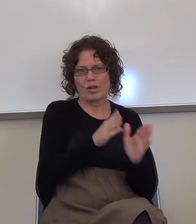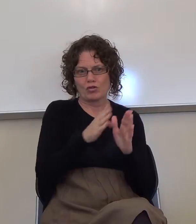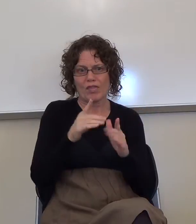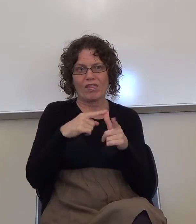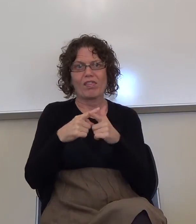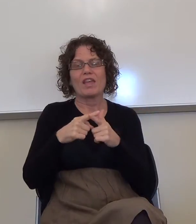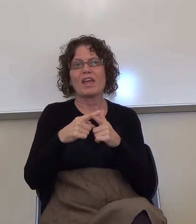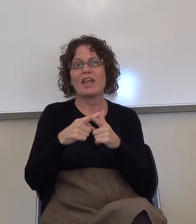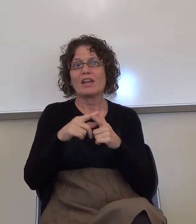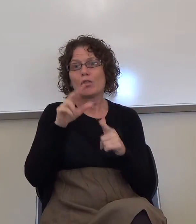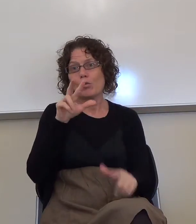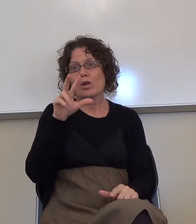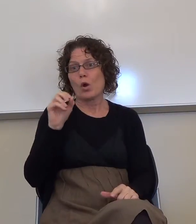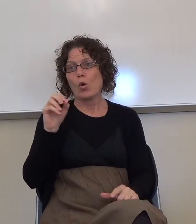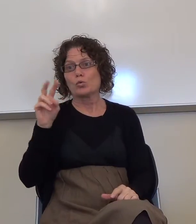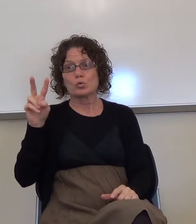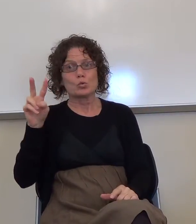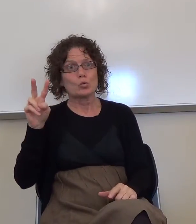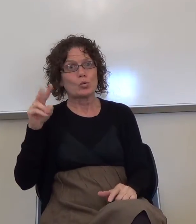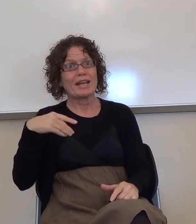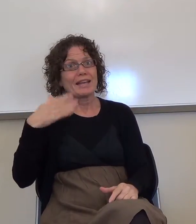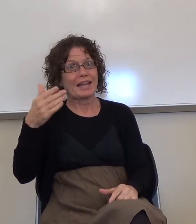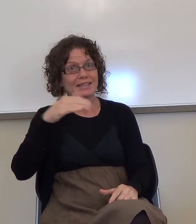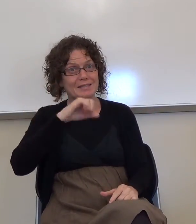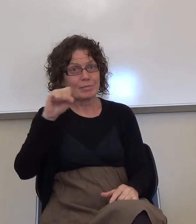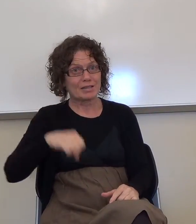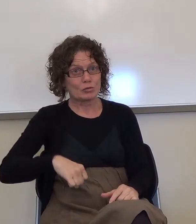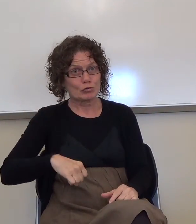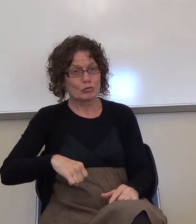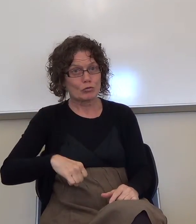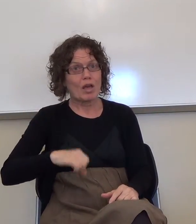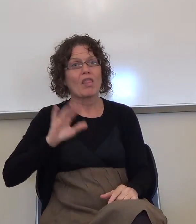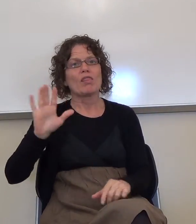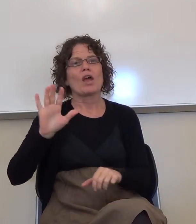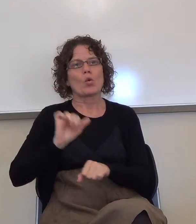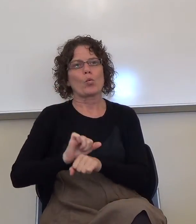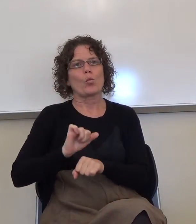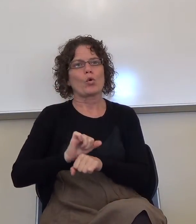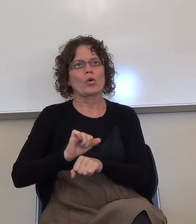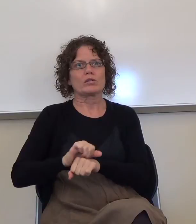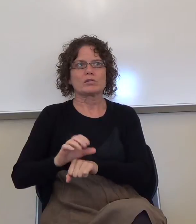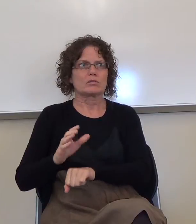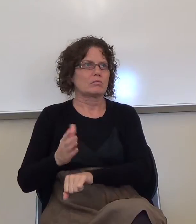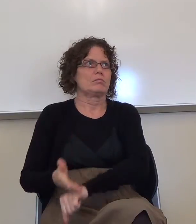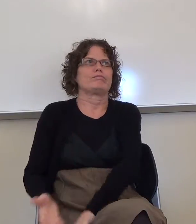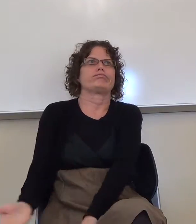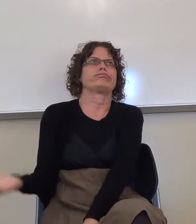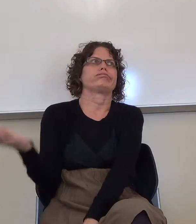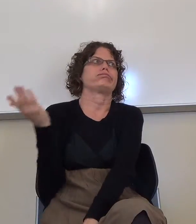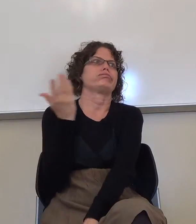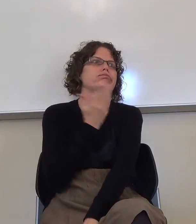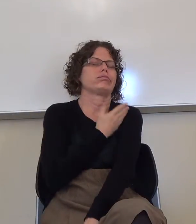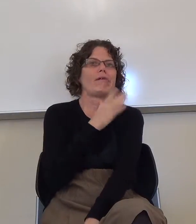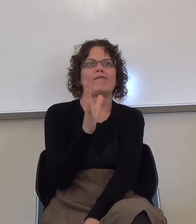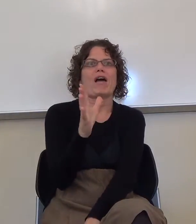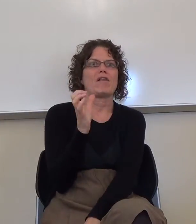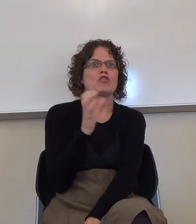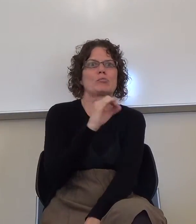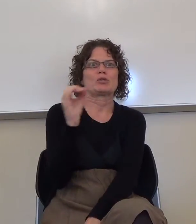302 next semester, their work improves like 500%. Whatever it is they do down there